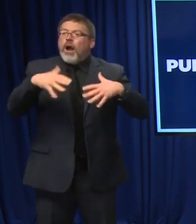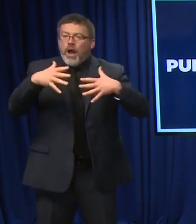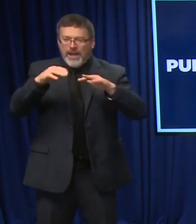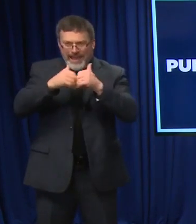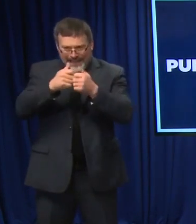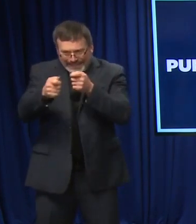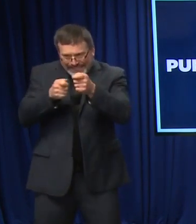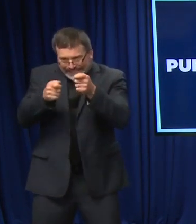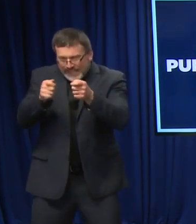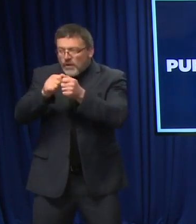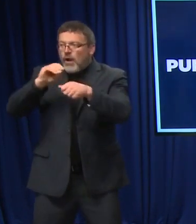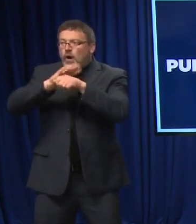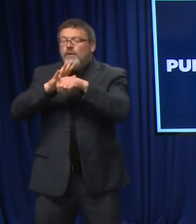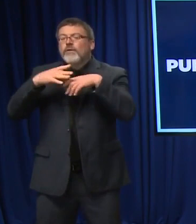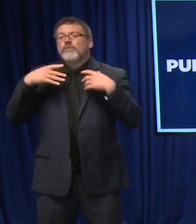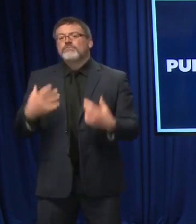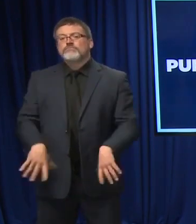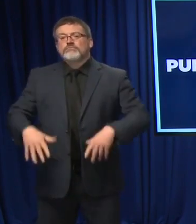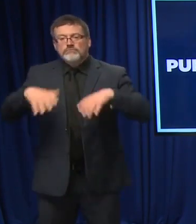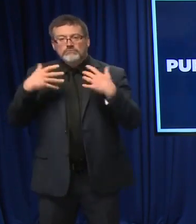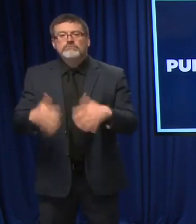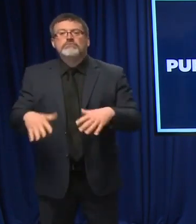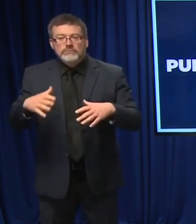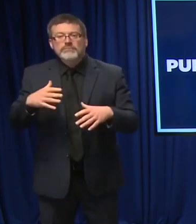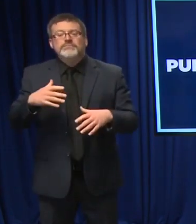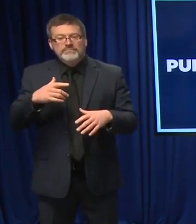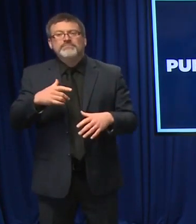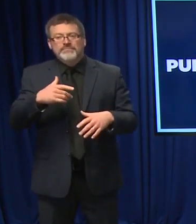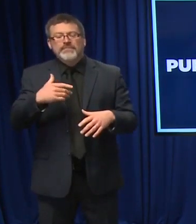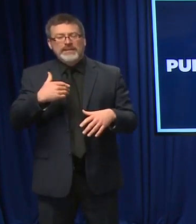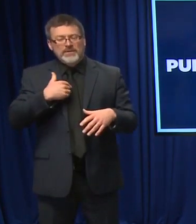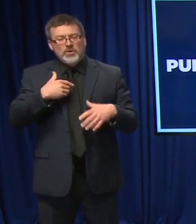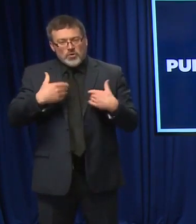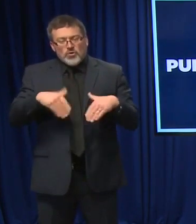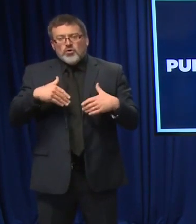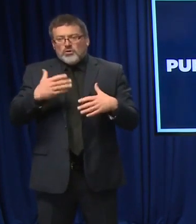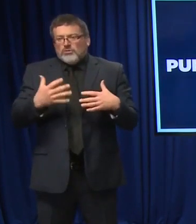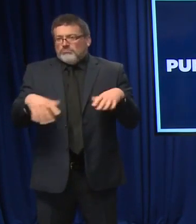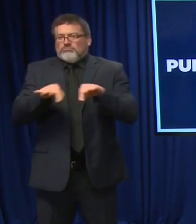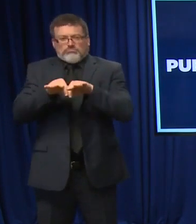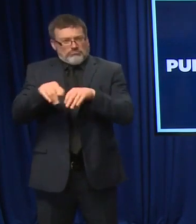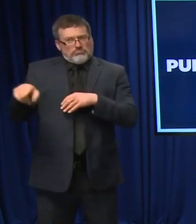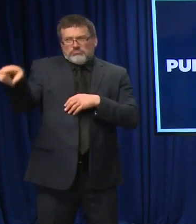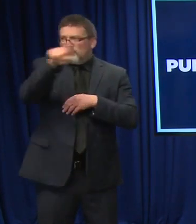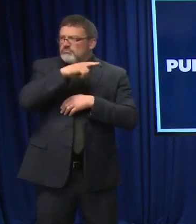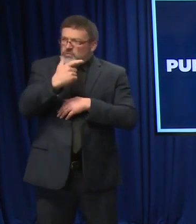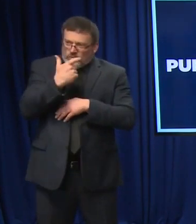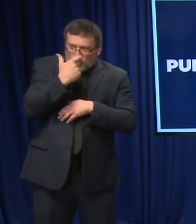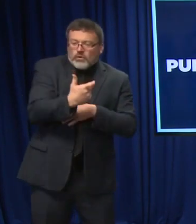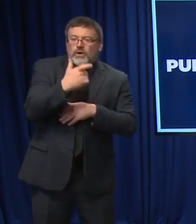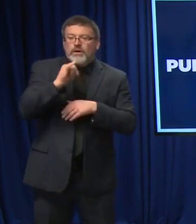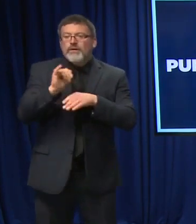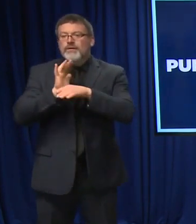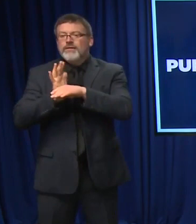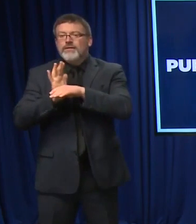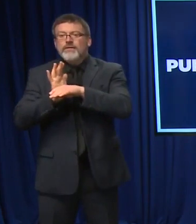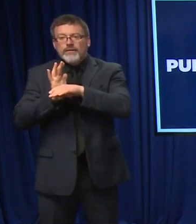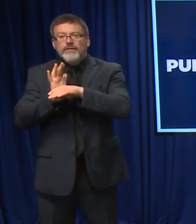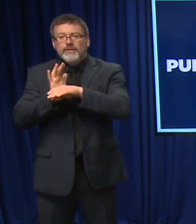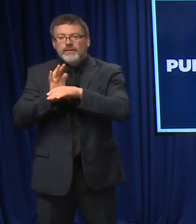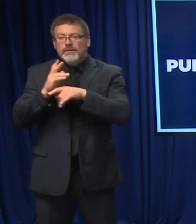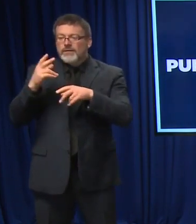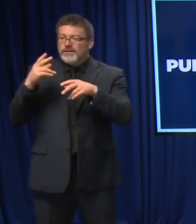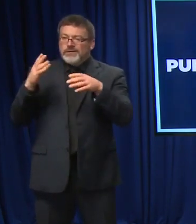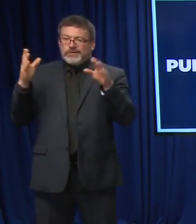call them a New Hampshire nursing home. So I encourage everybody to get out and watch that new documentary, Closed Doors, Open Hearts.